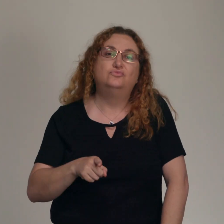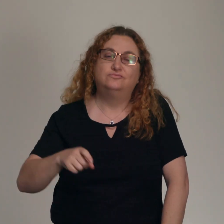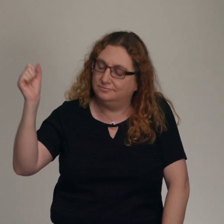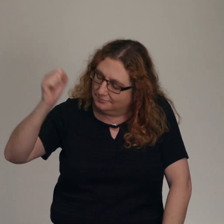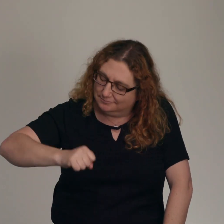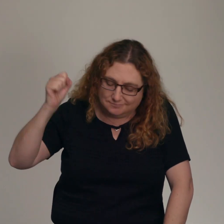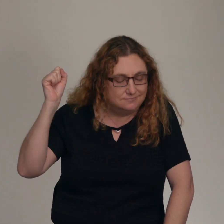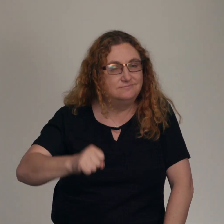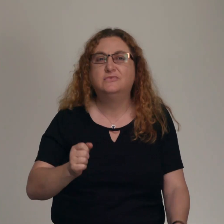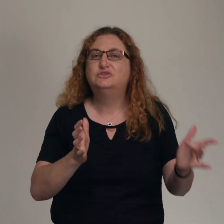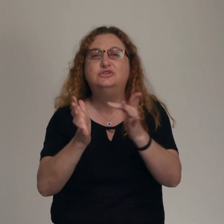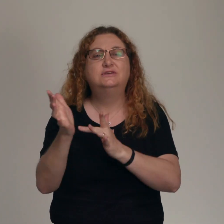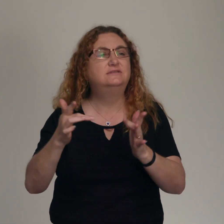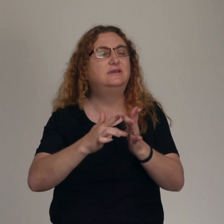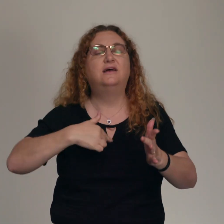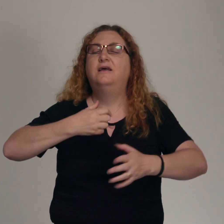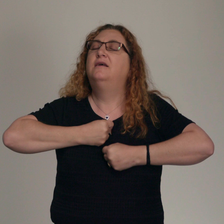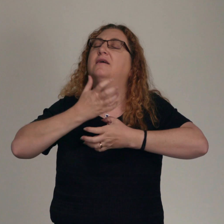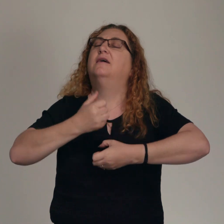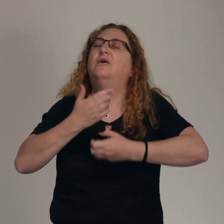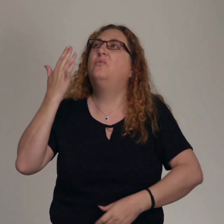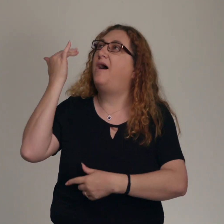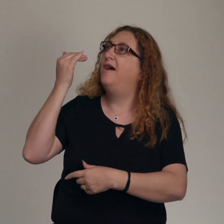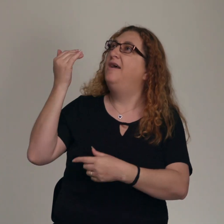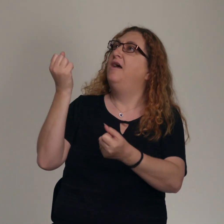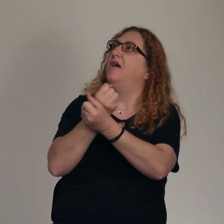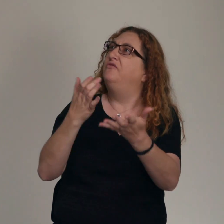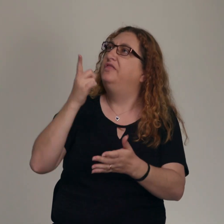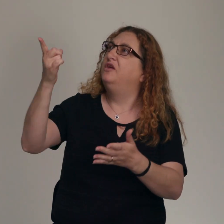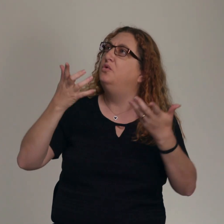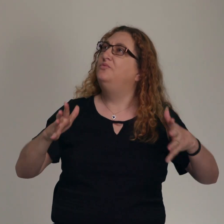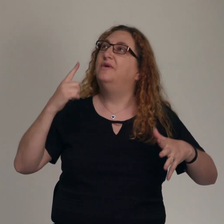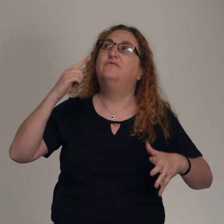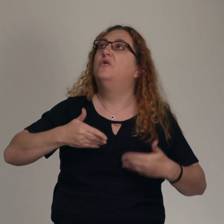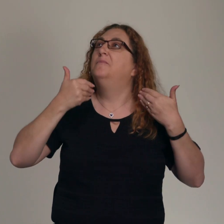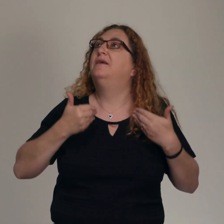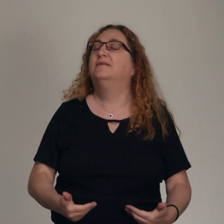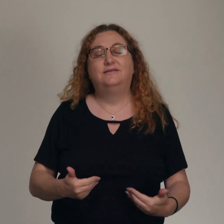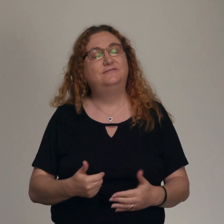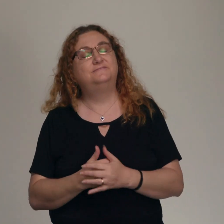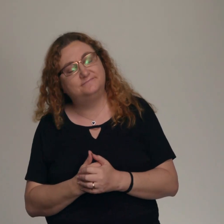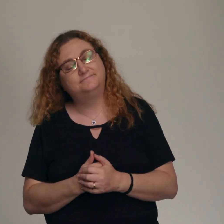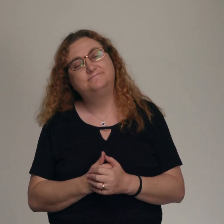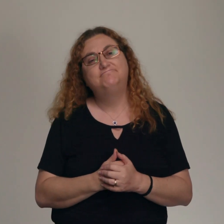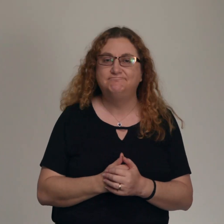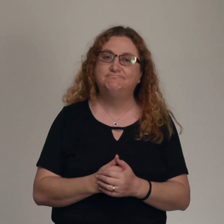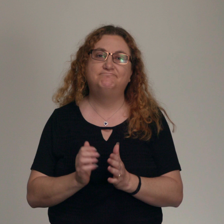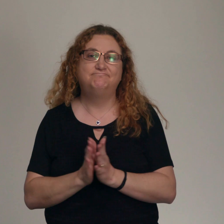Oh, Jesus I sing for All that You've done for me All